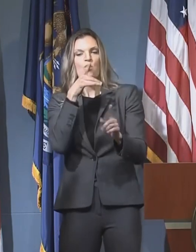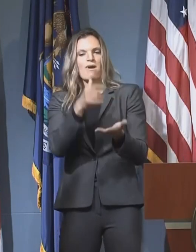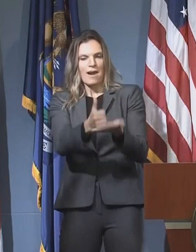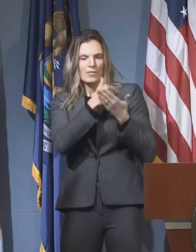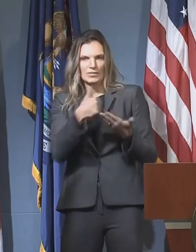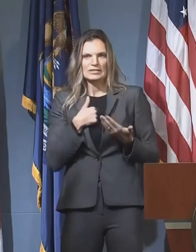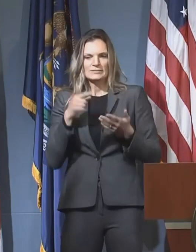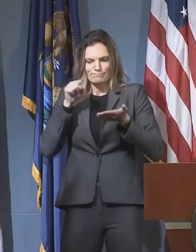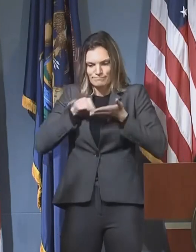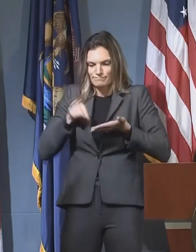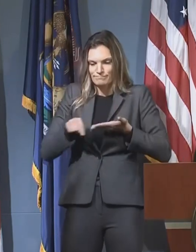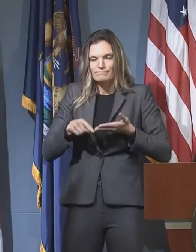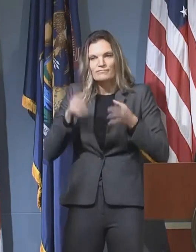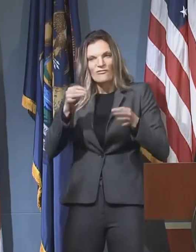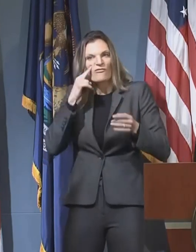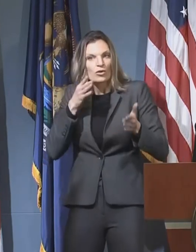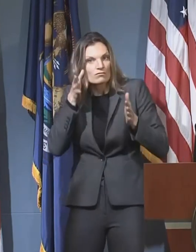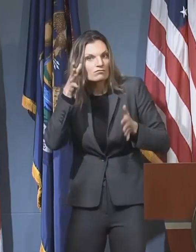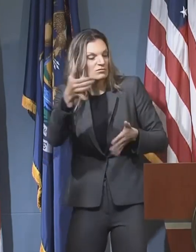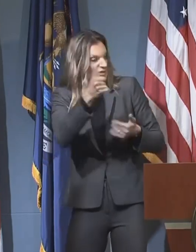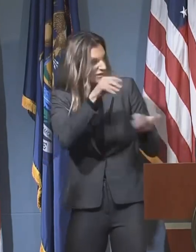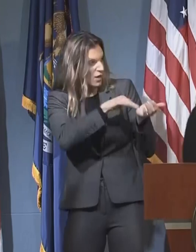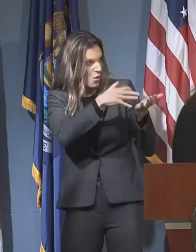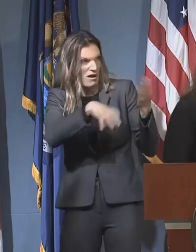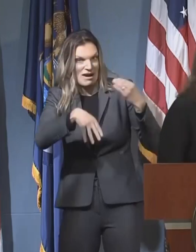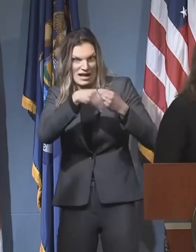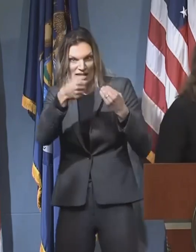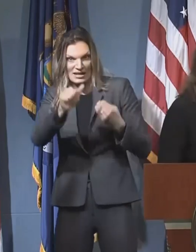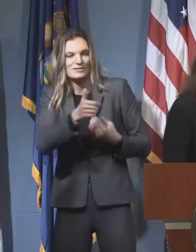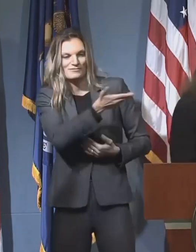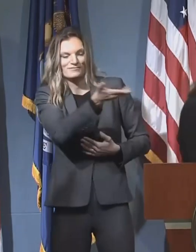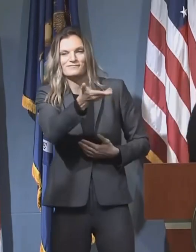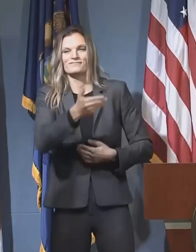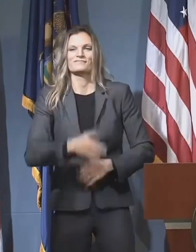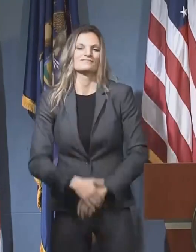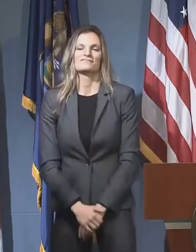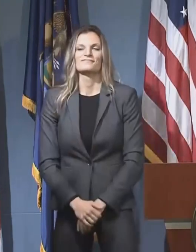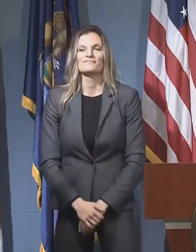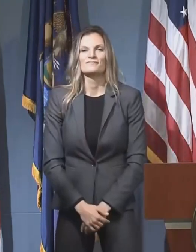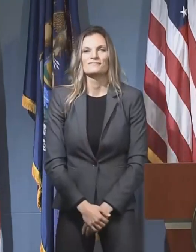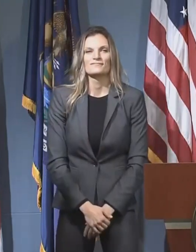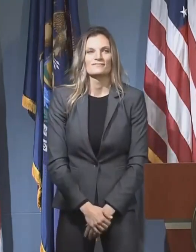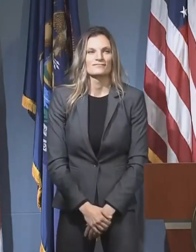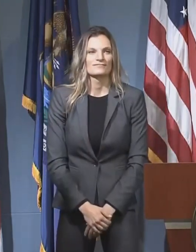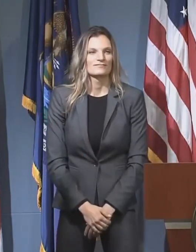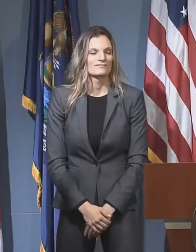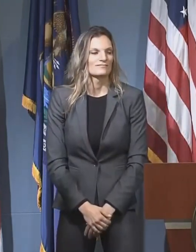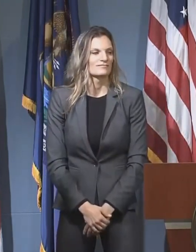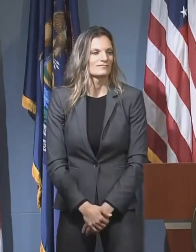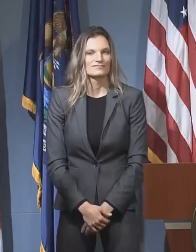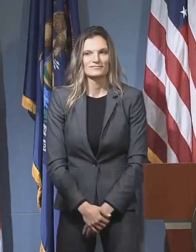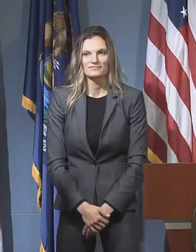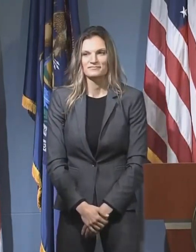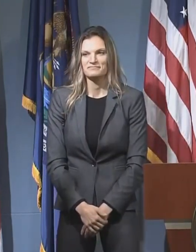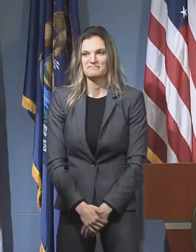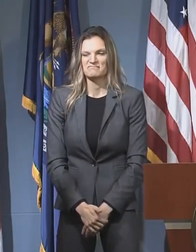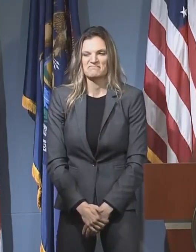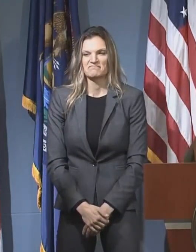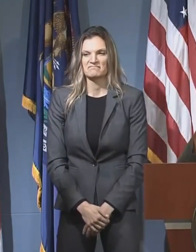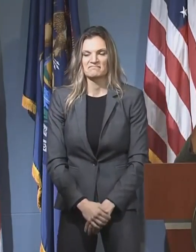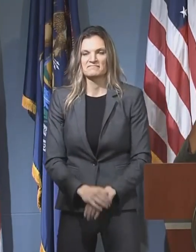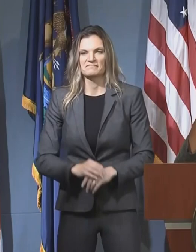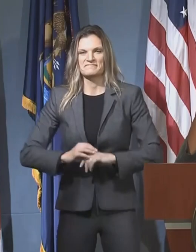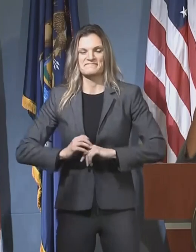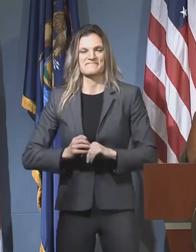as we continue to move forward. Dr. J., anything you want to add? Okay. I'm going let Dr. J. step in. Oh, that's a great